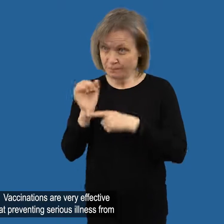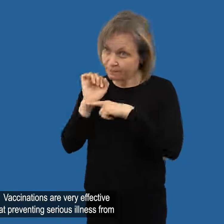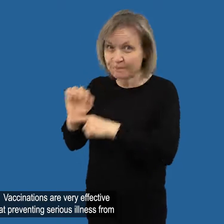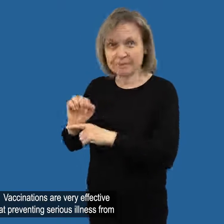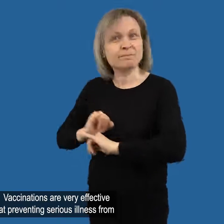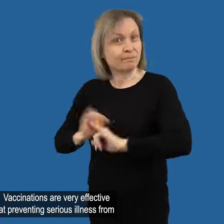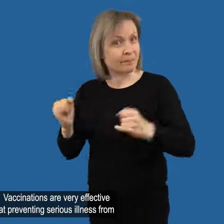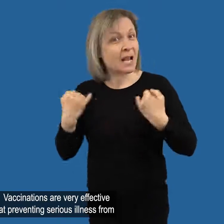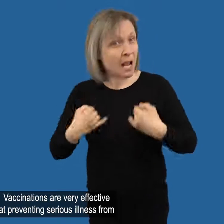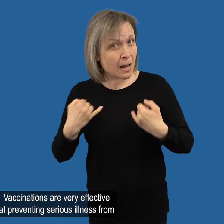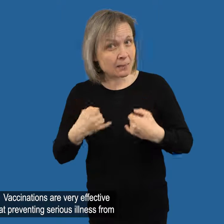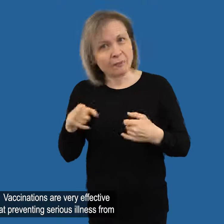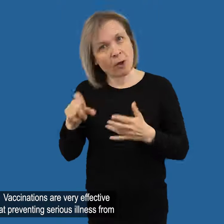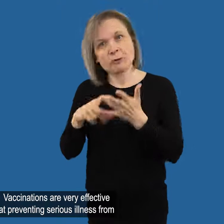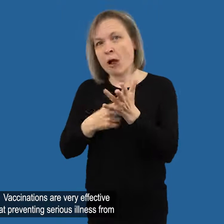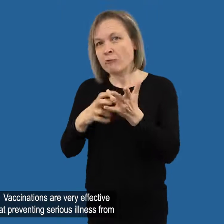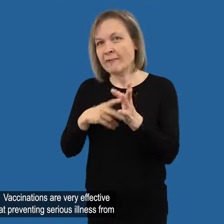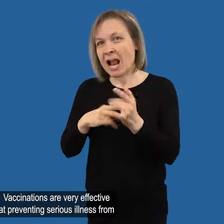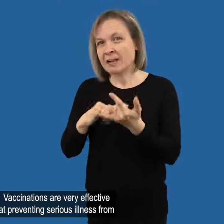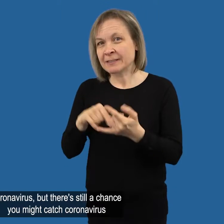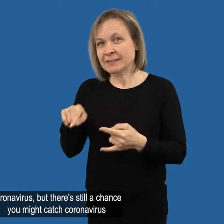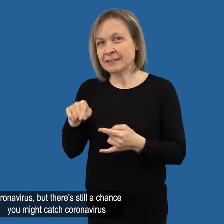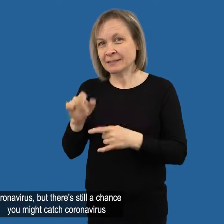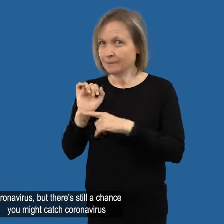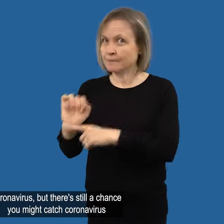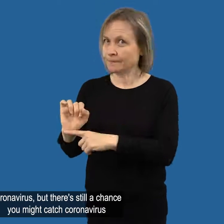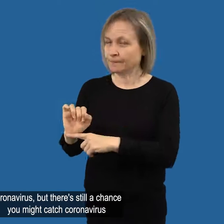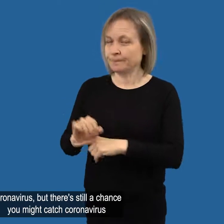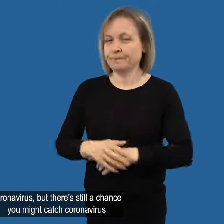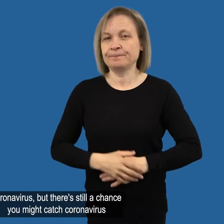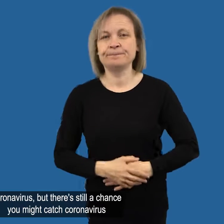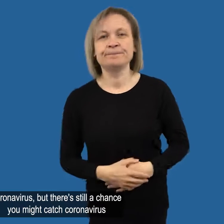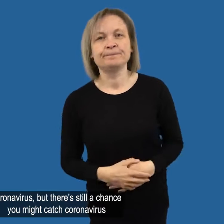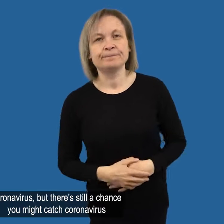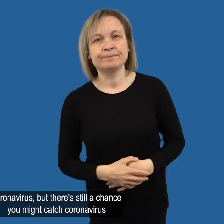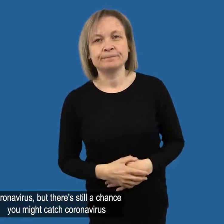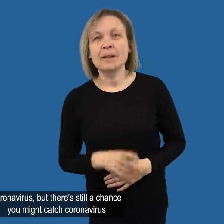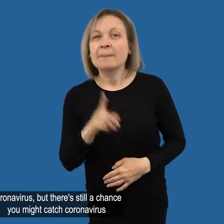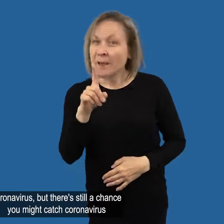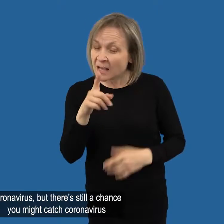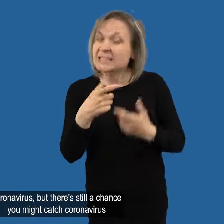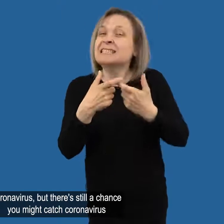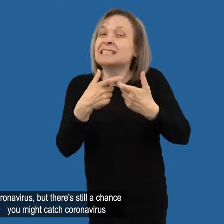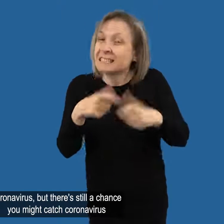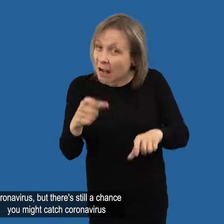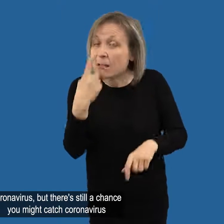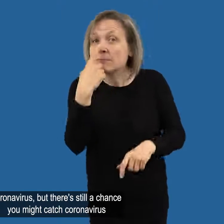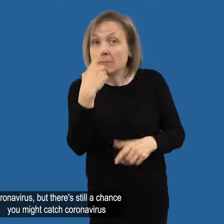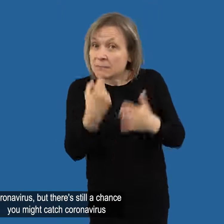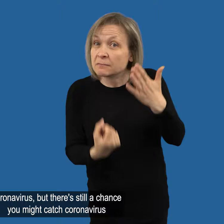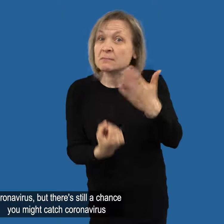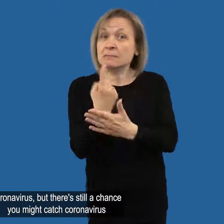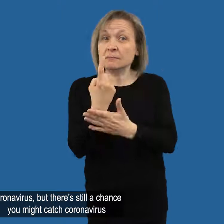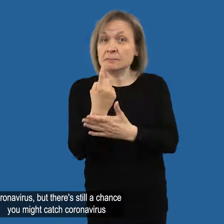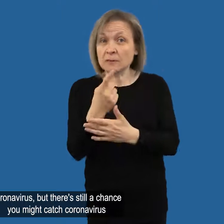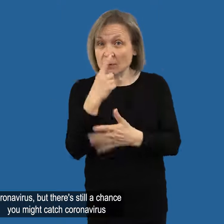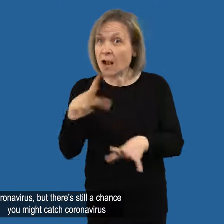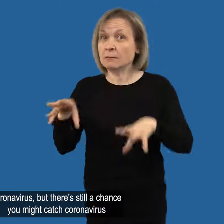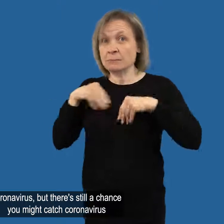Vaccinations are very effective at preventing serious illness from coronavirus, but there's still a chance you might catch coronavirus